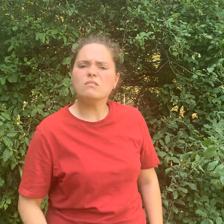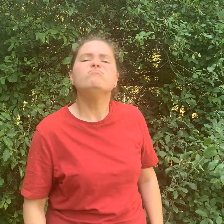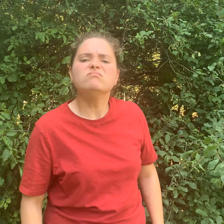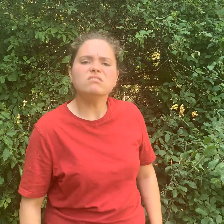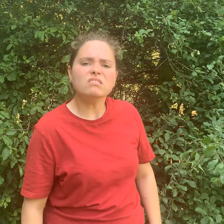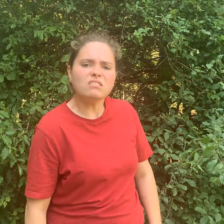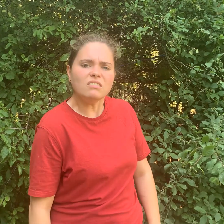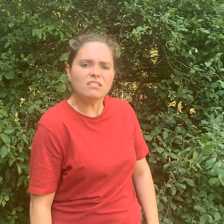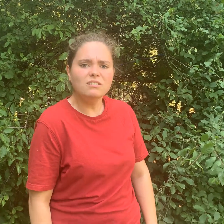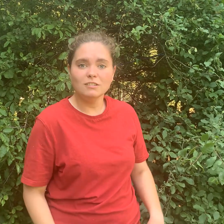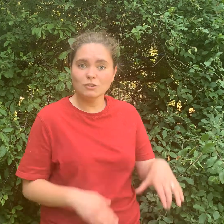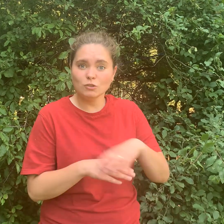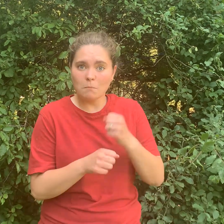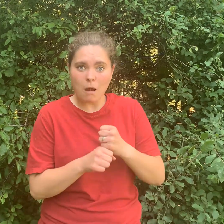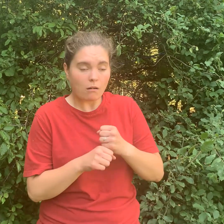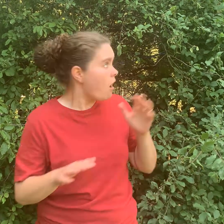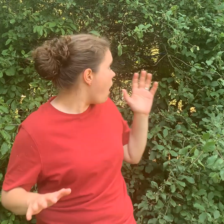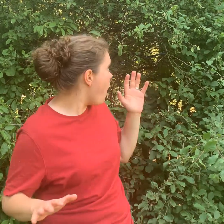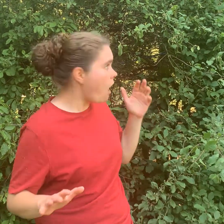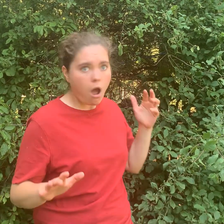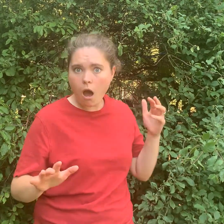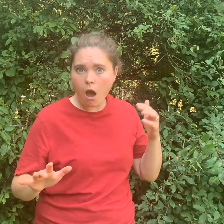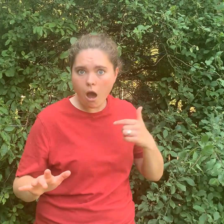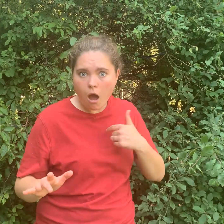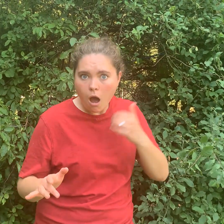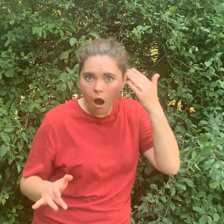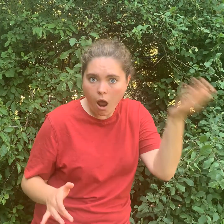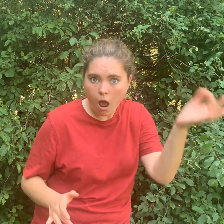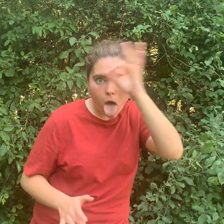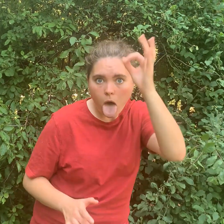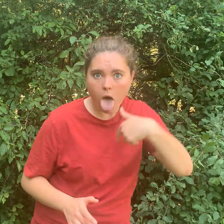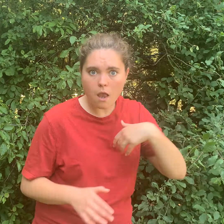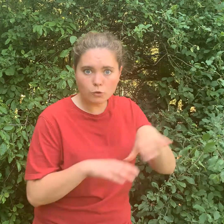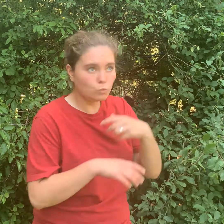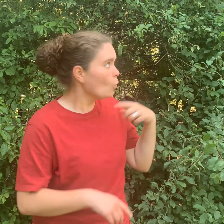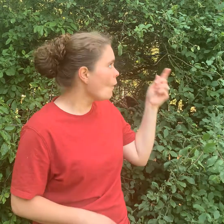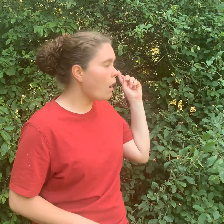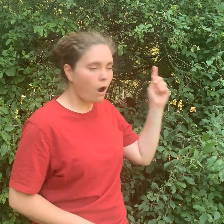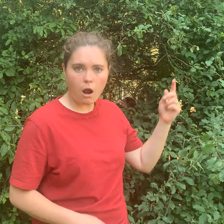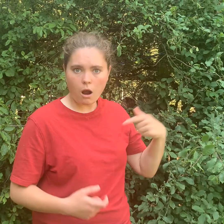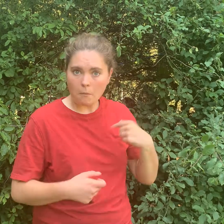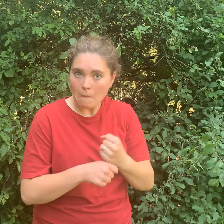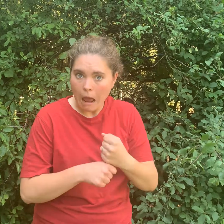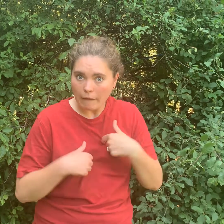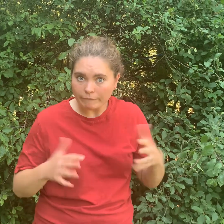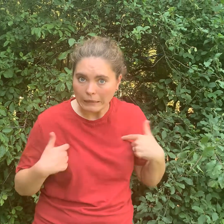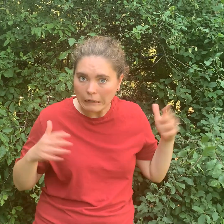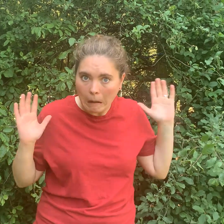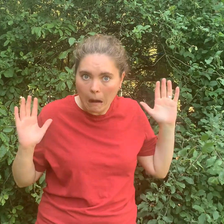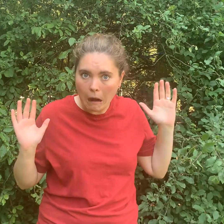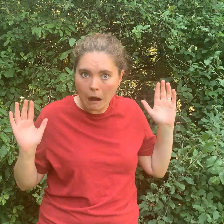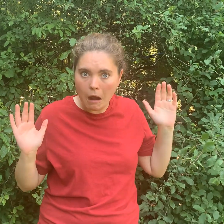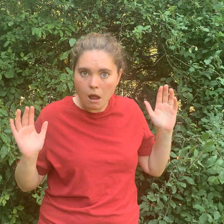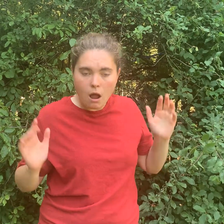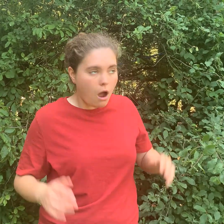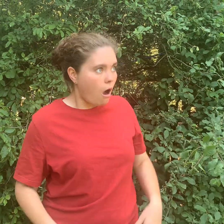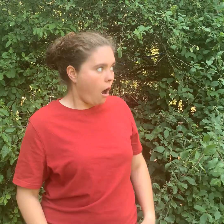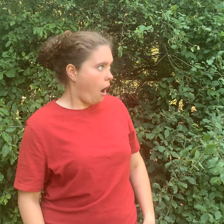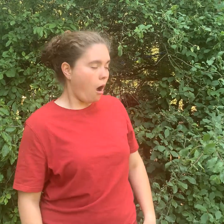Thank you. But the shoemaker looked shocked. Looked around and saw so many different pairs that I didn't make them.